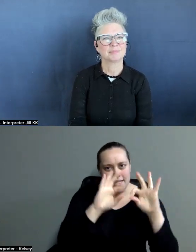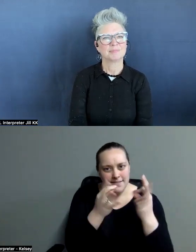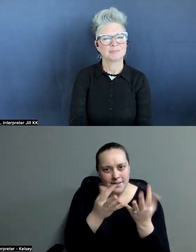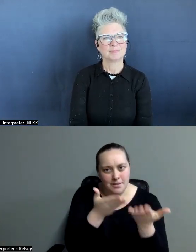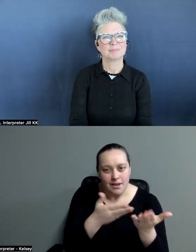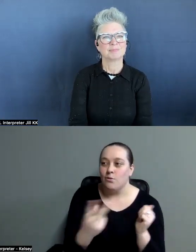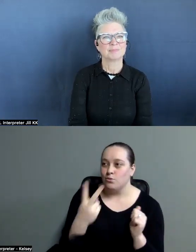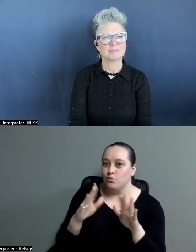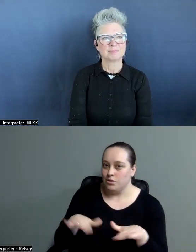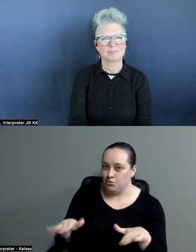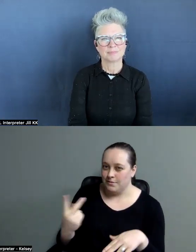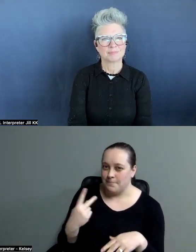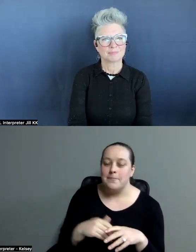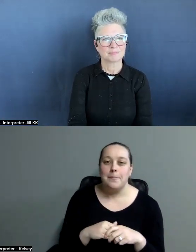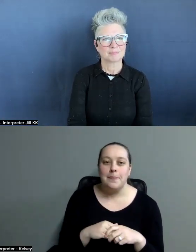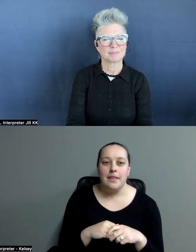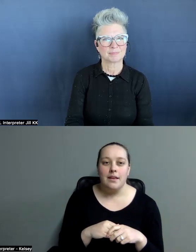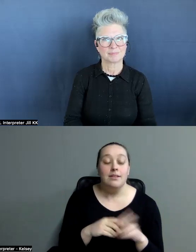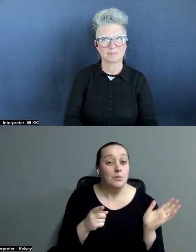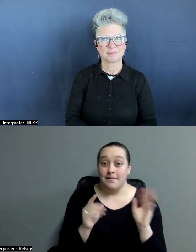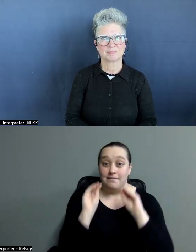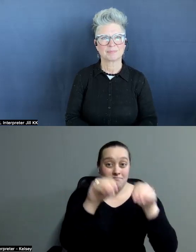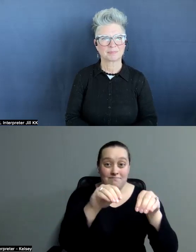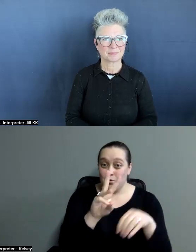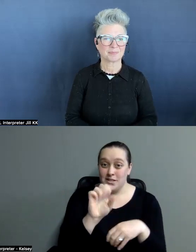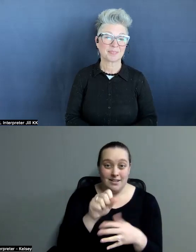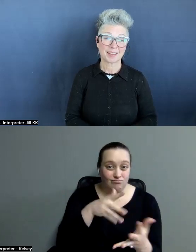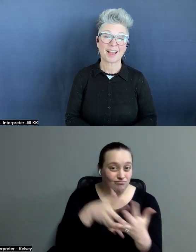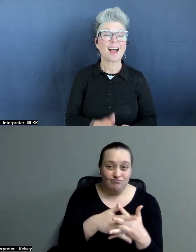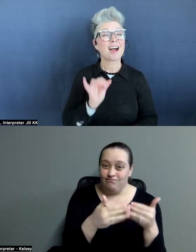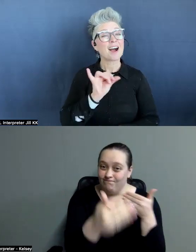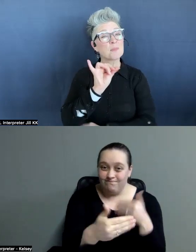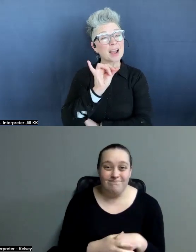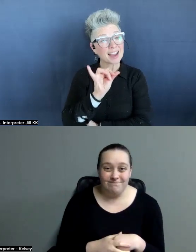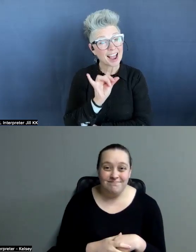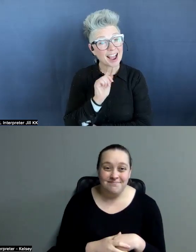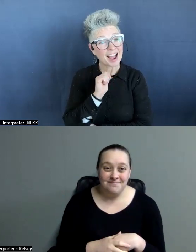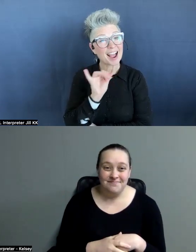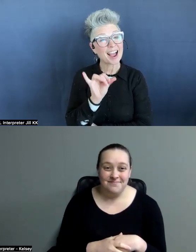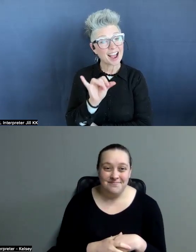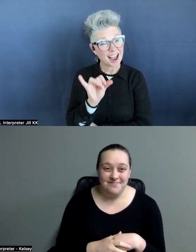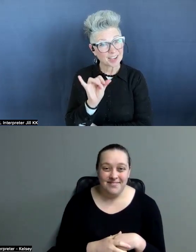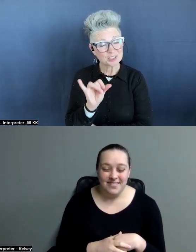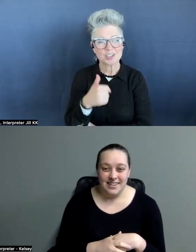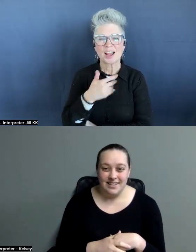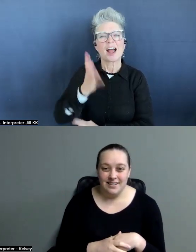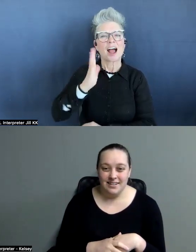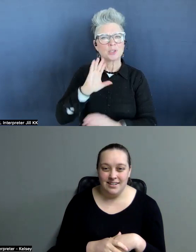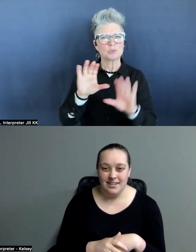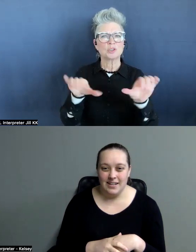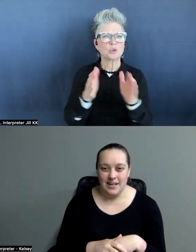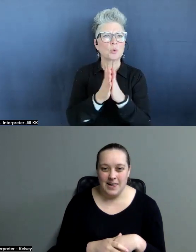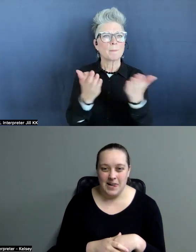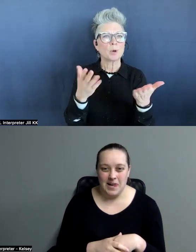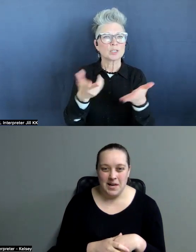two children. So we went into Wisconsin everything. Oh, my gosh. Well, I used to do a book signing in